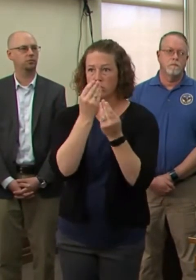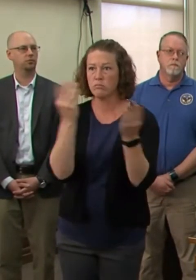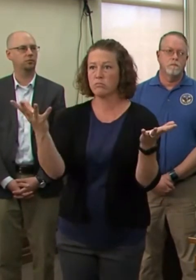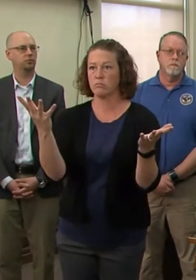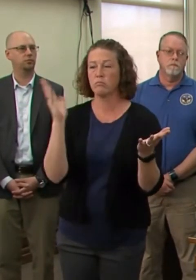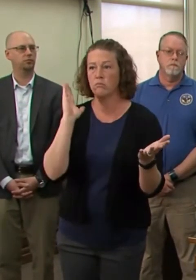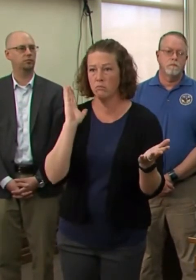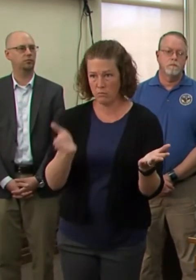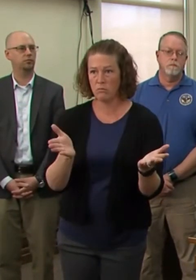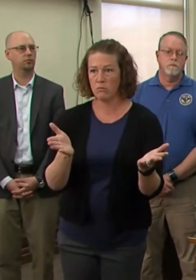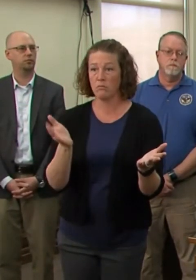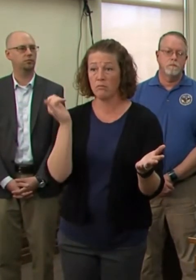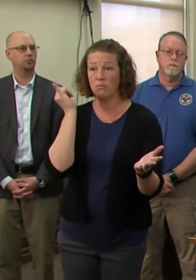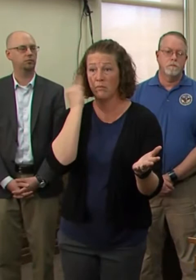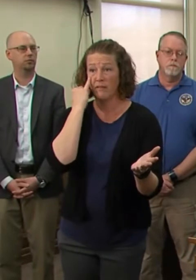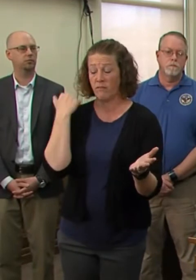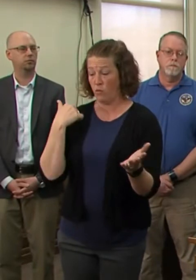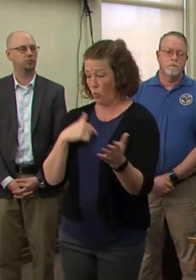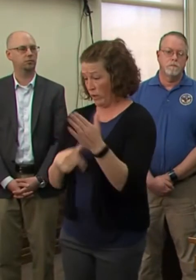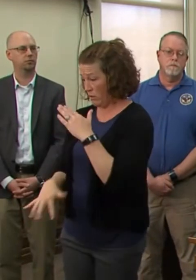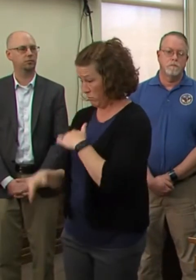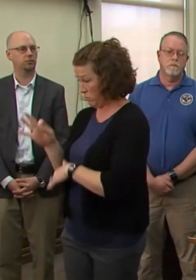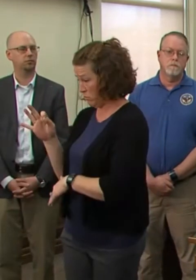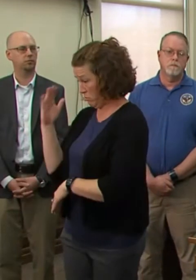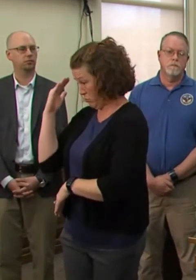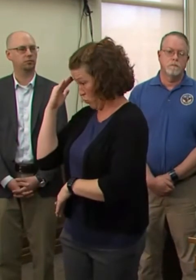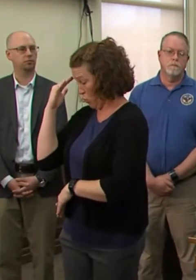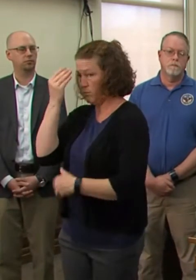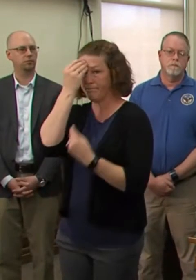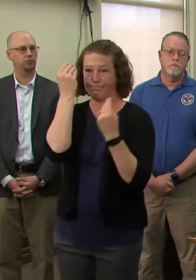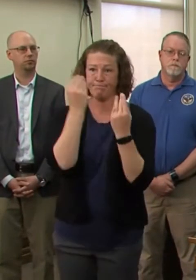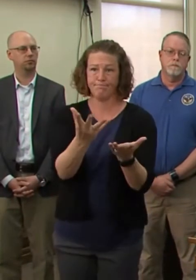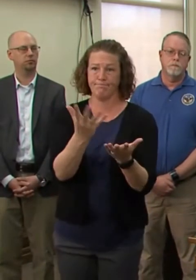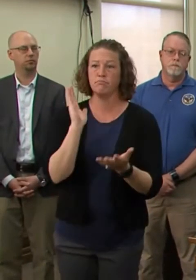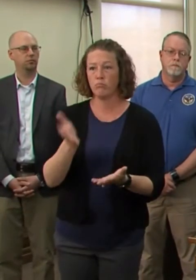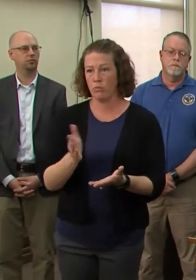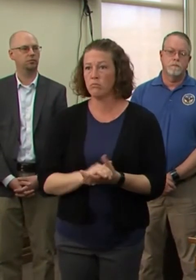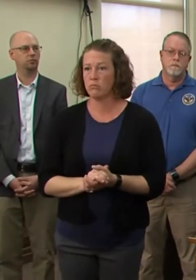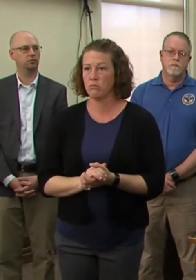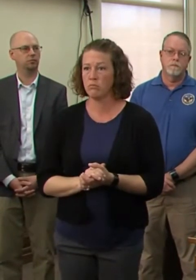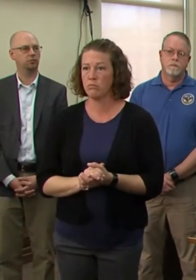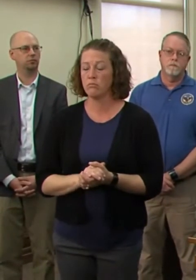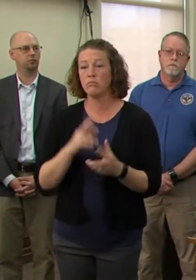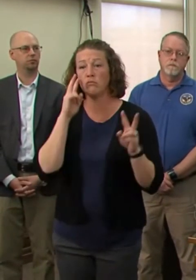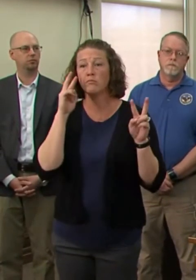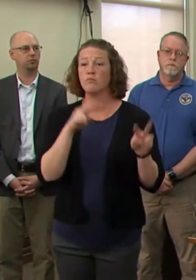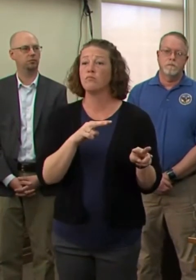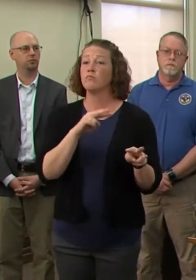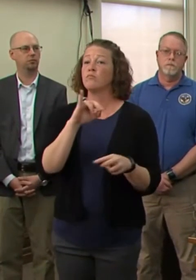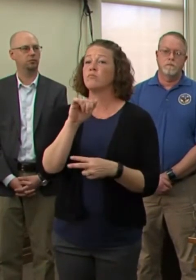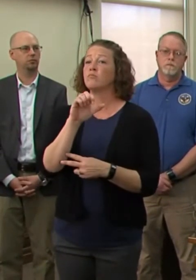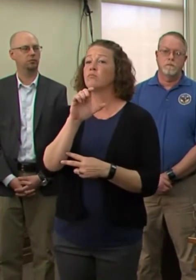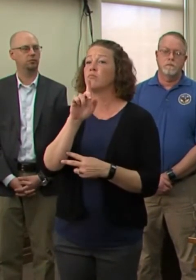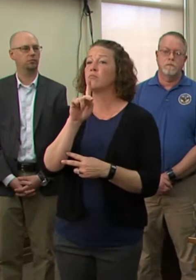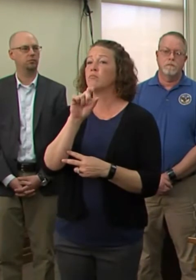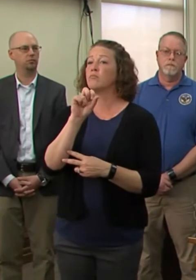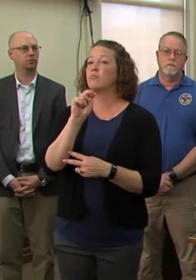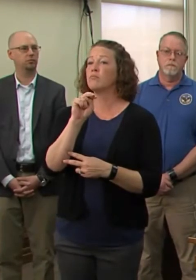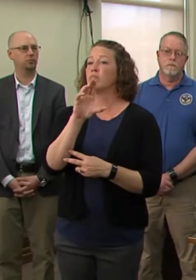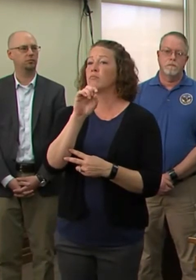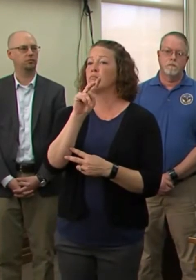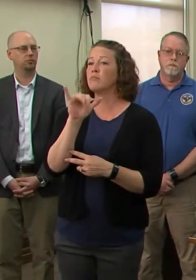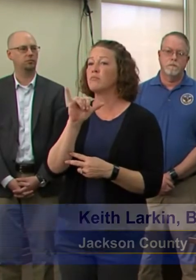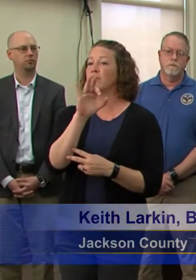you will know. Please follow the Jackson County Health Department and Jackson County EMA websites and Facebook pages for the most up to date